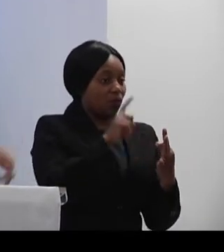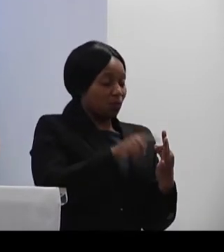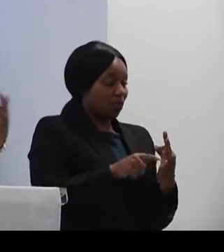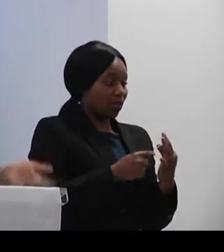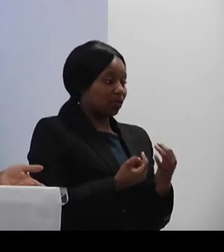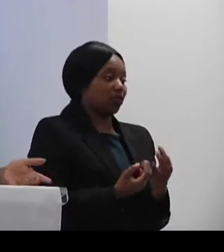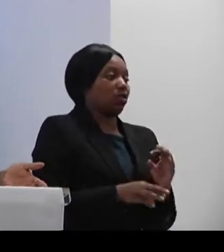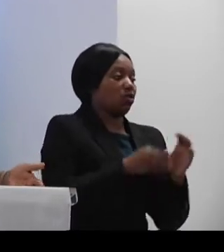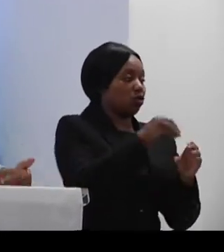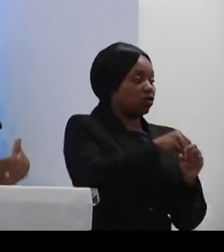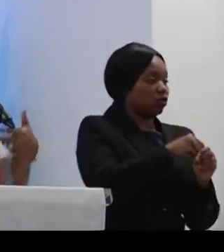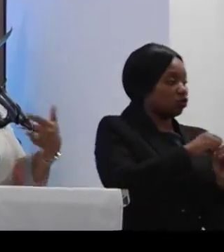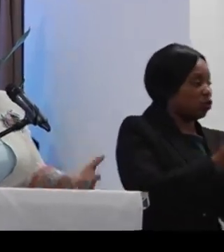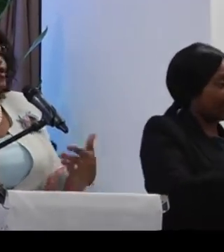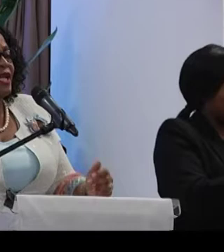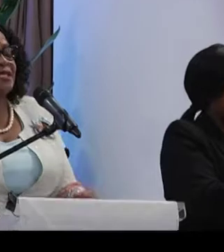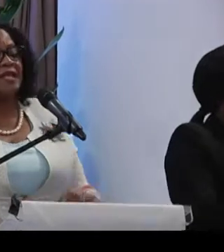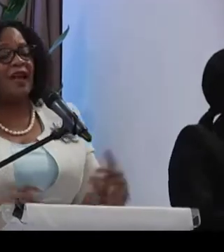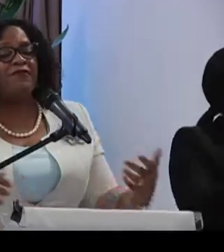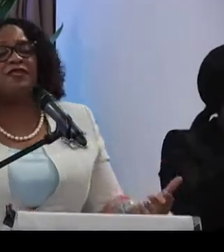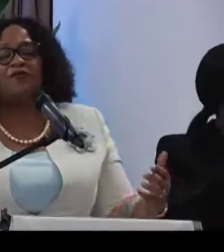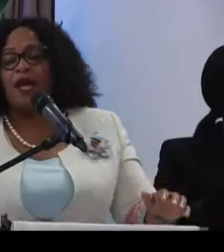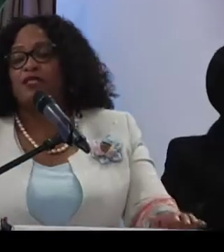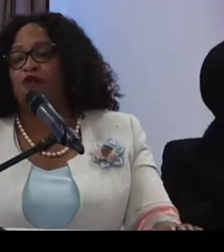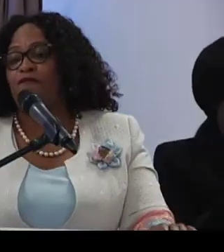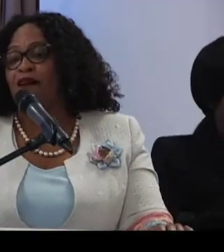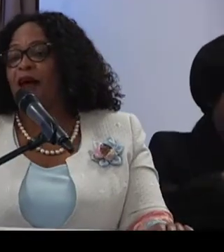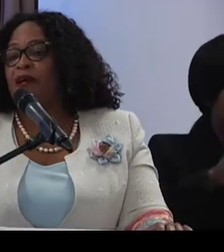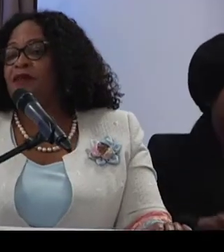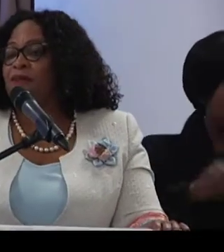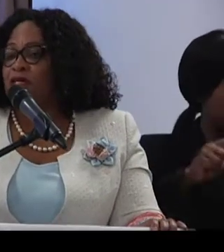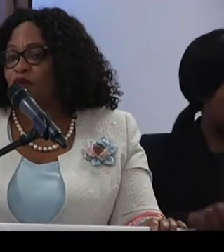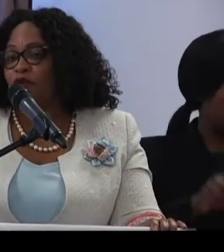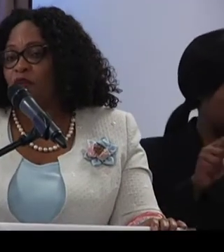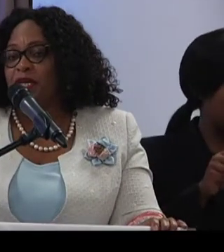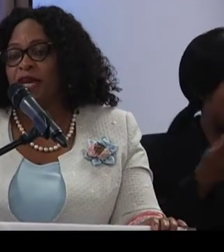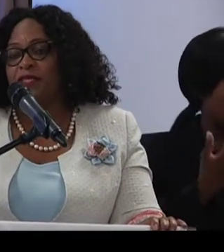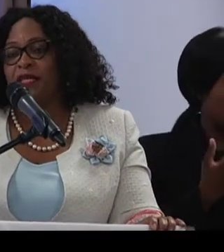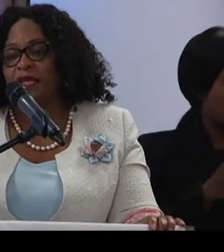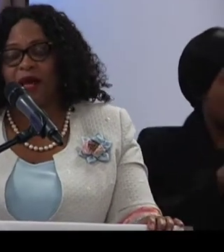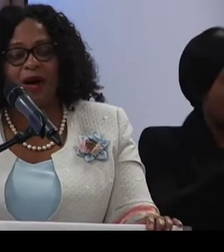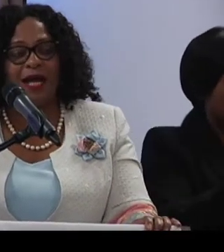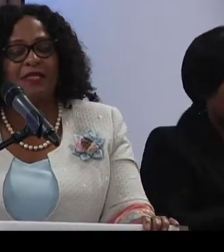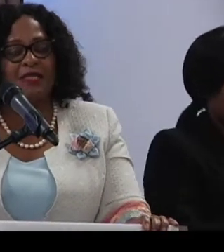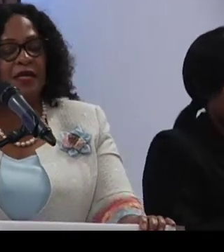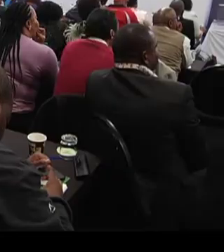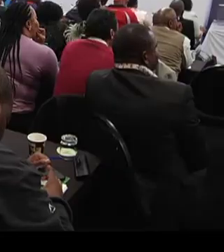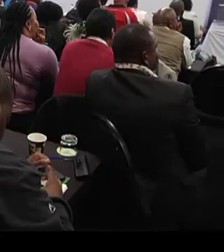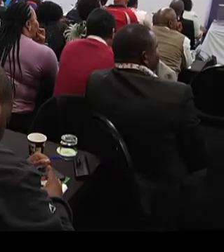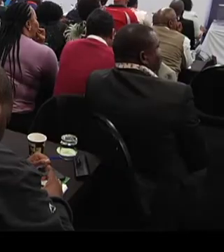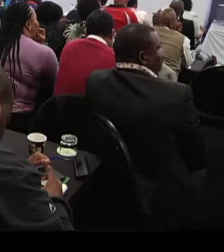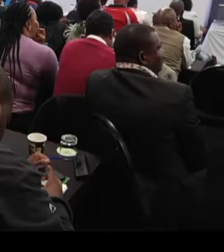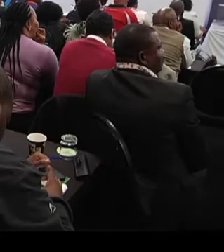towards the skills development as well as the diversification of the means of communication in our country.